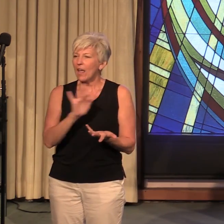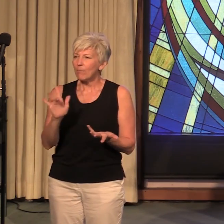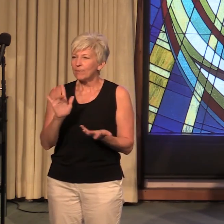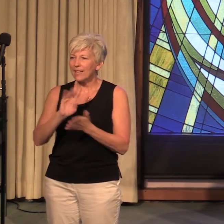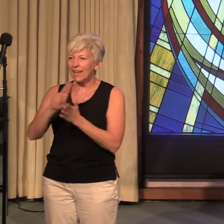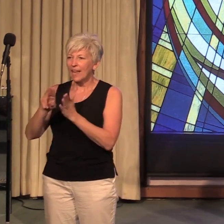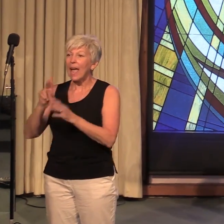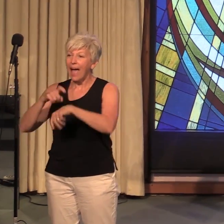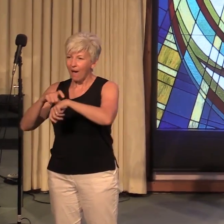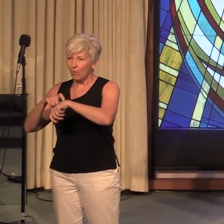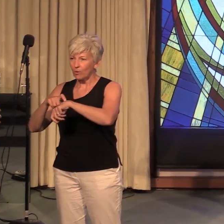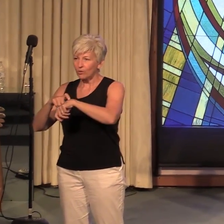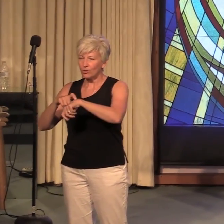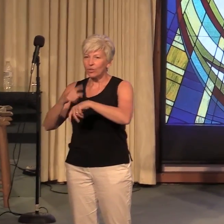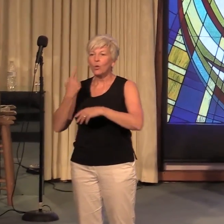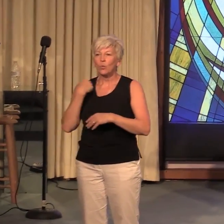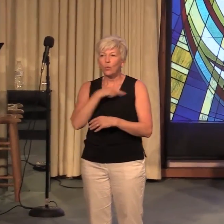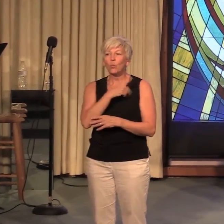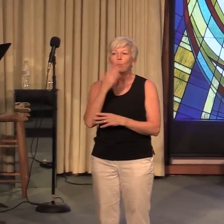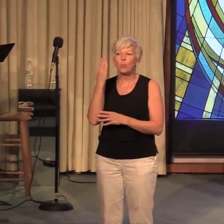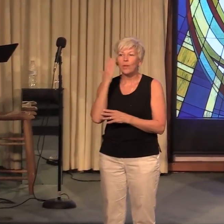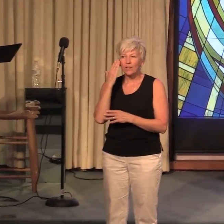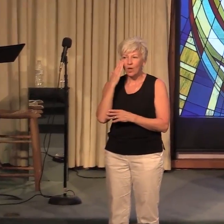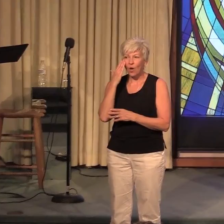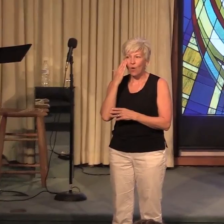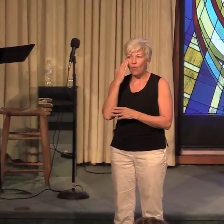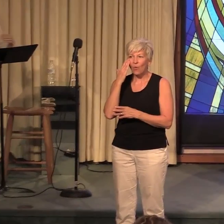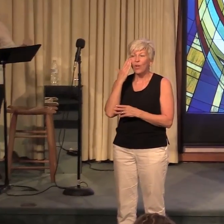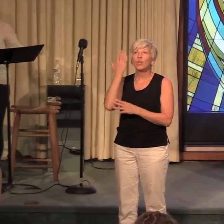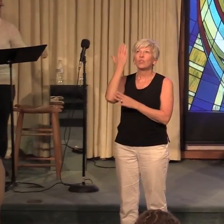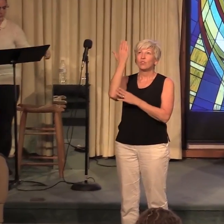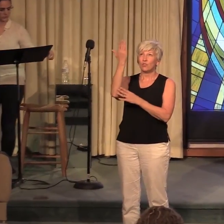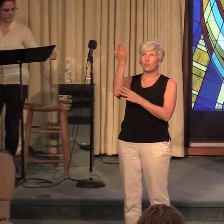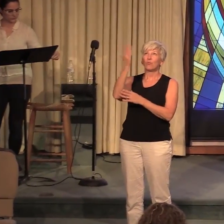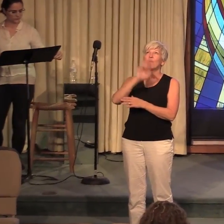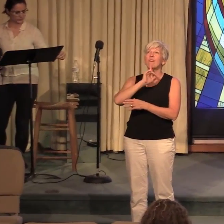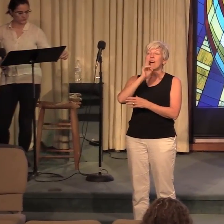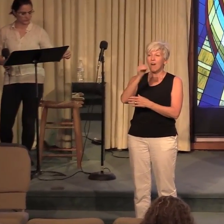we know that truly you are all we need